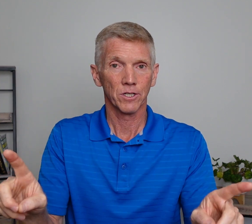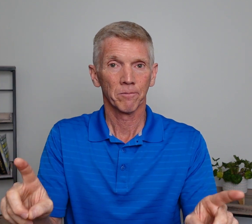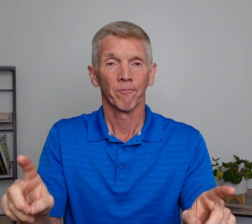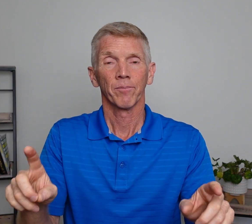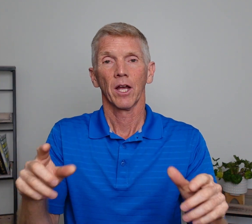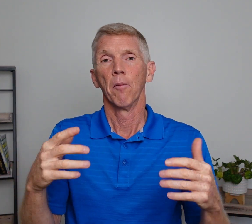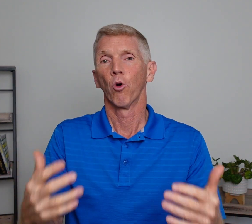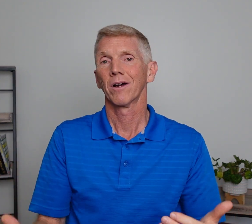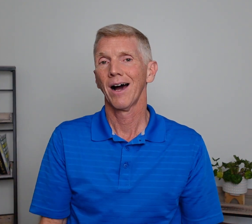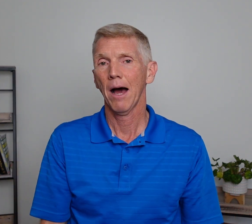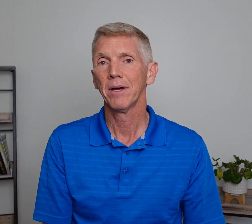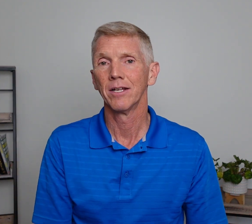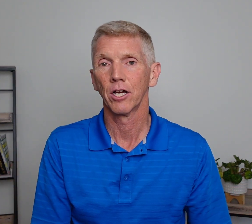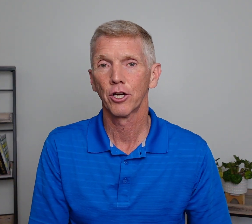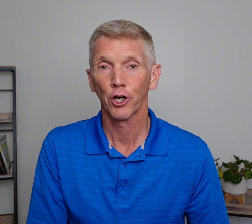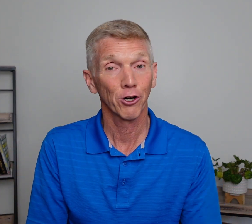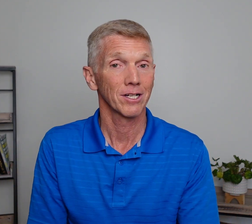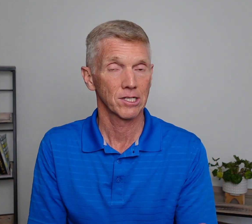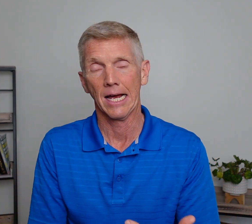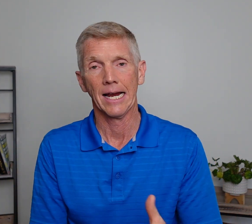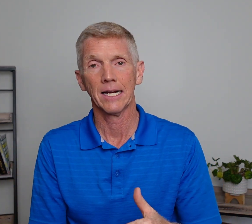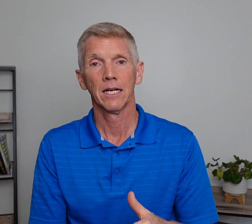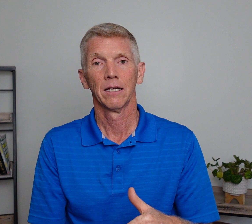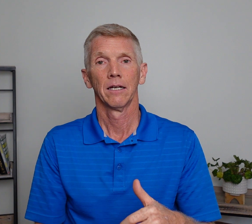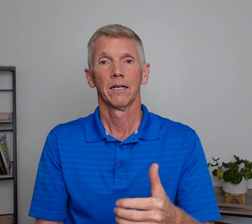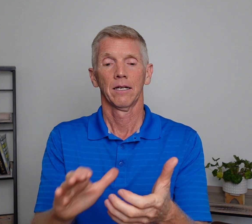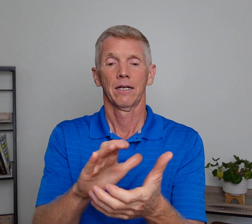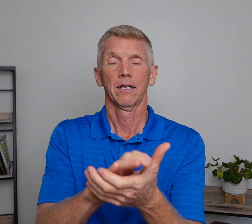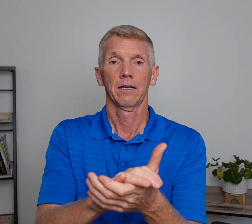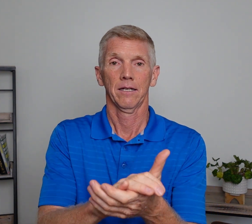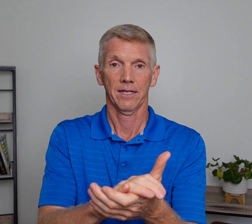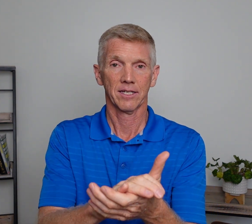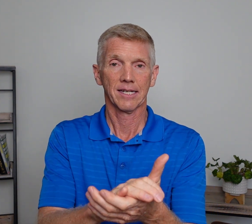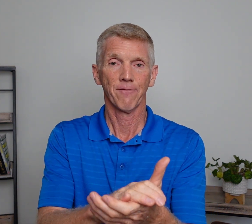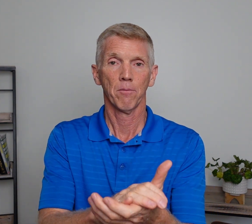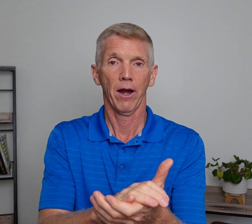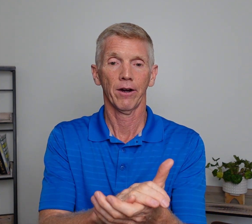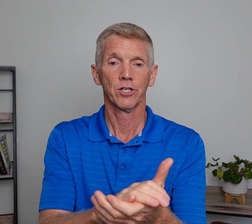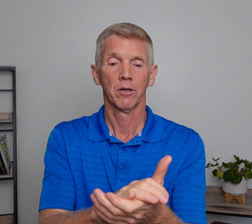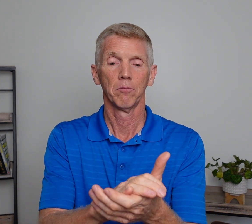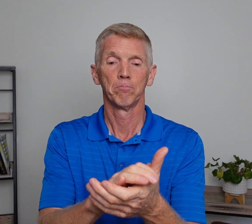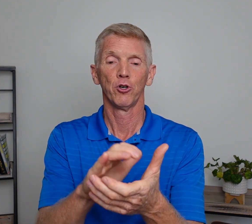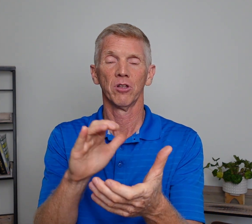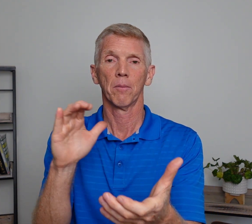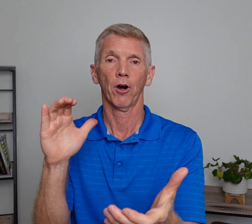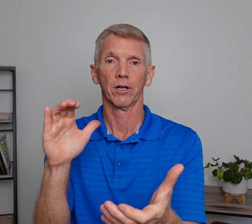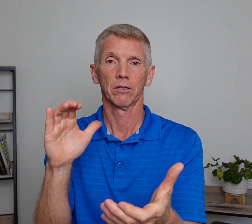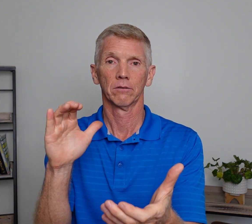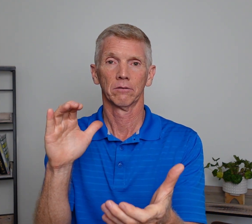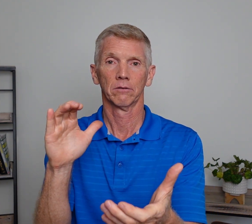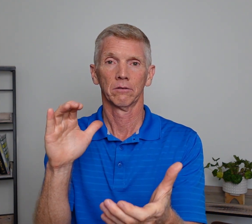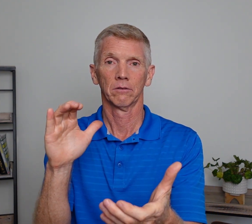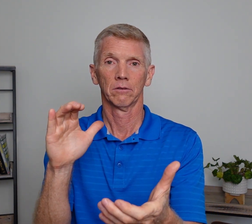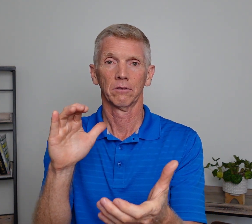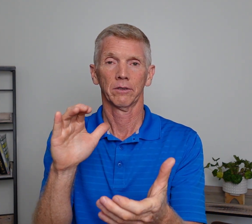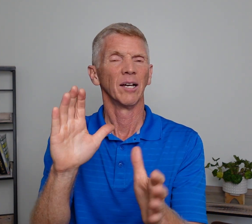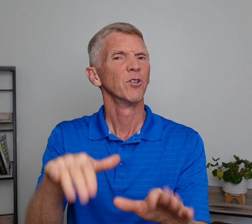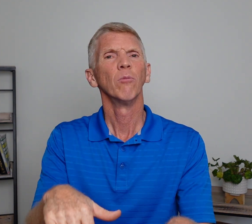A more common current sign, this is a sign for marriage, pull them apart. Okay? Nope.